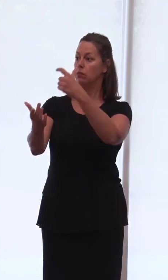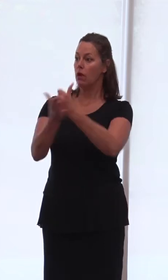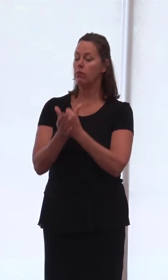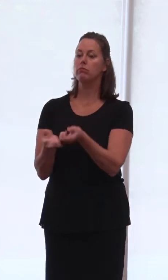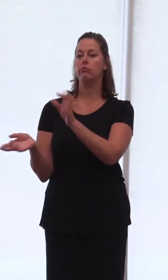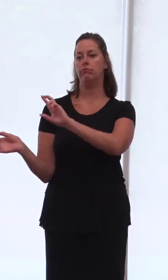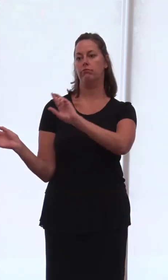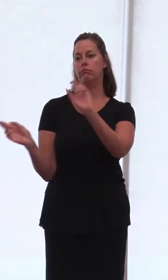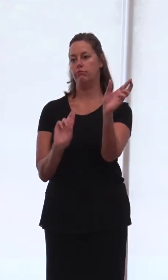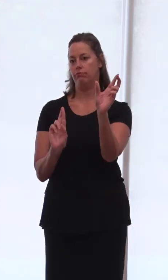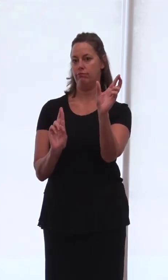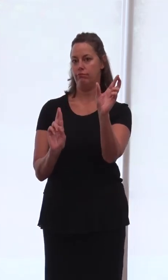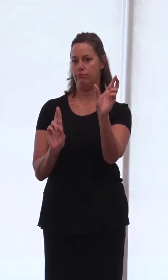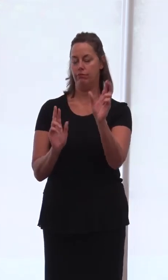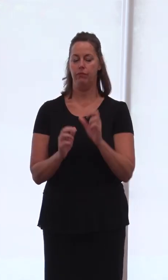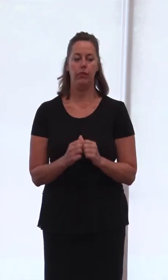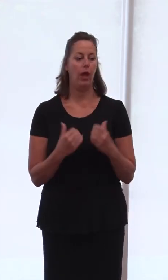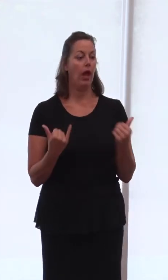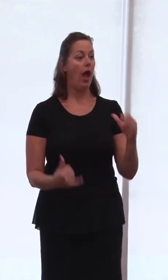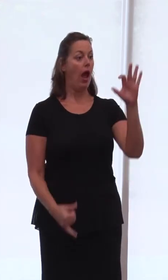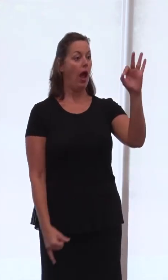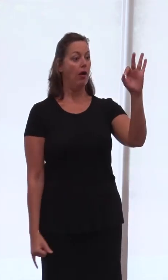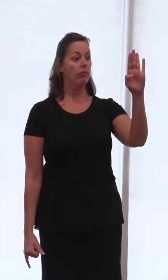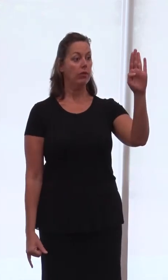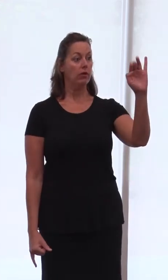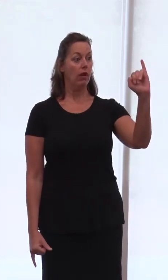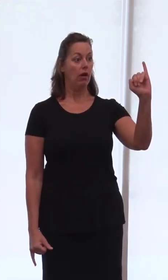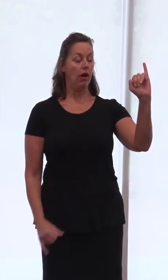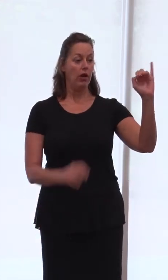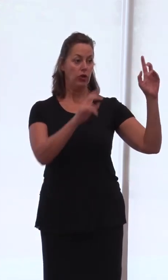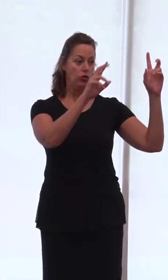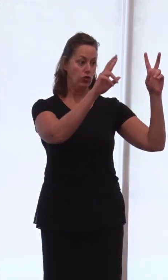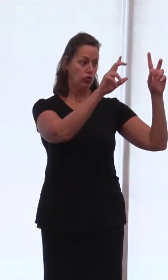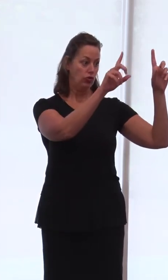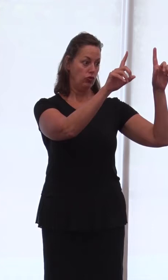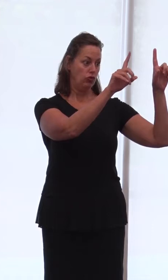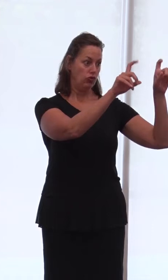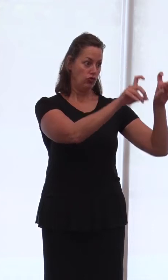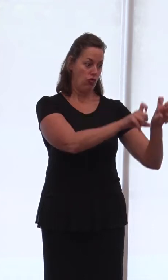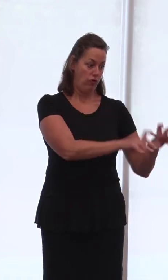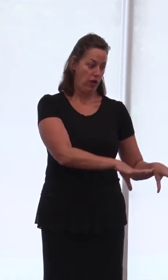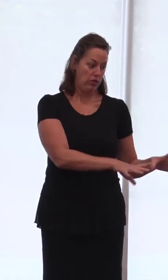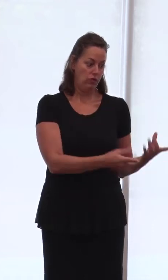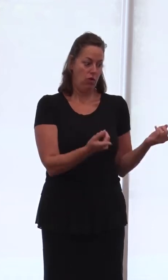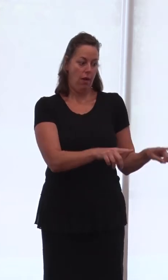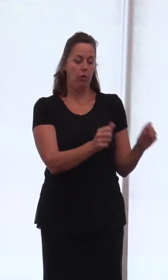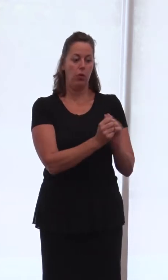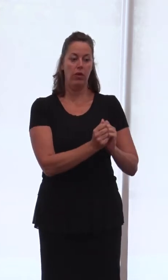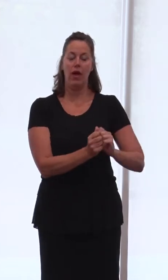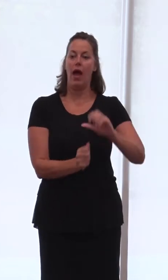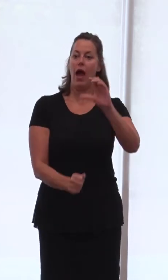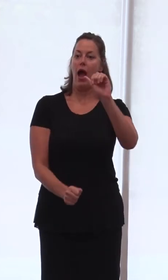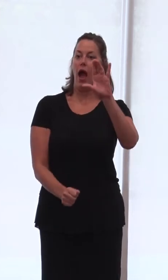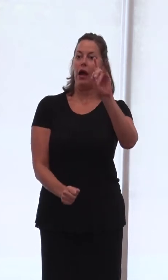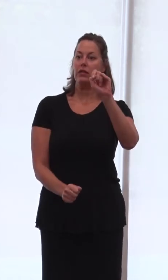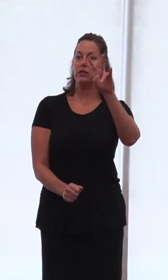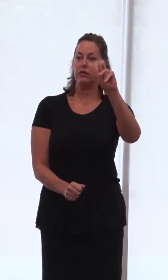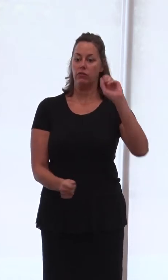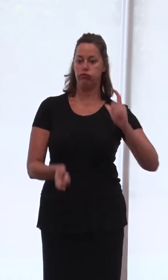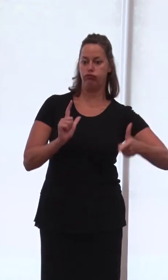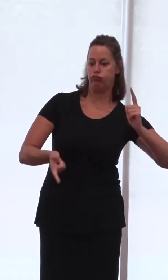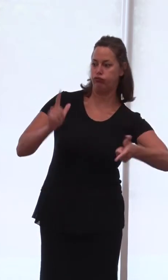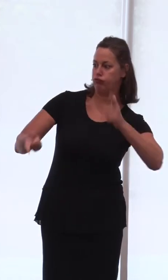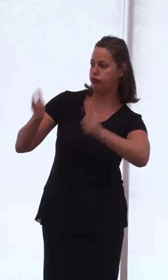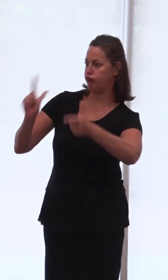surveys of active shooter situations that have occurred across the country show that about 70% of active shooter